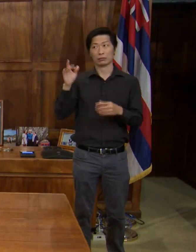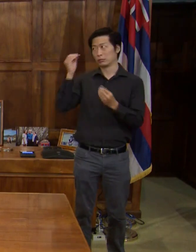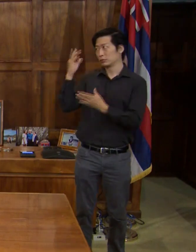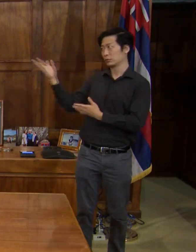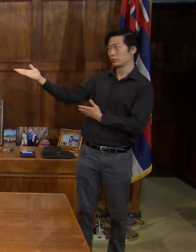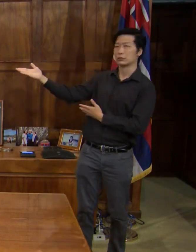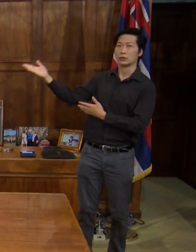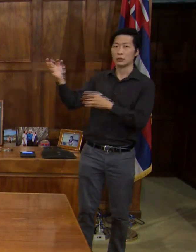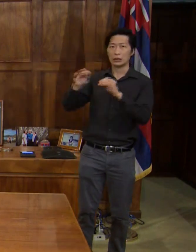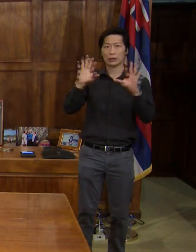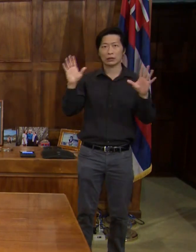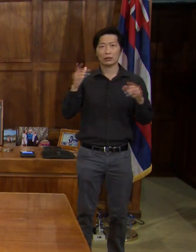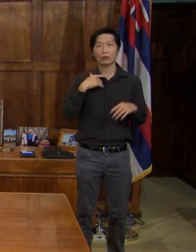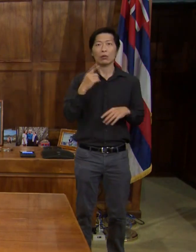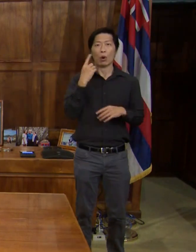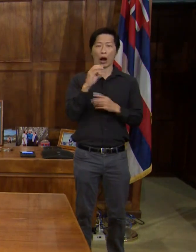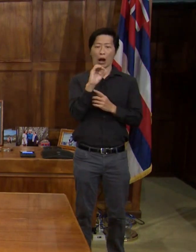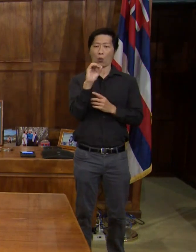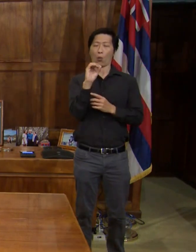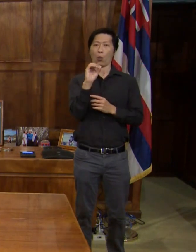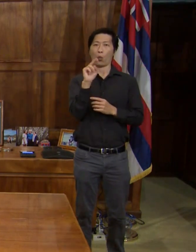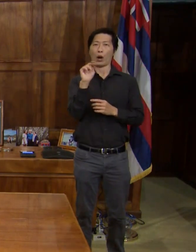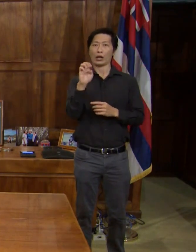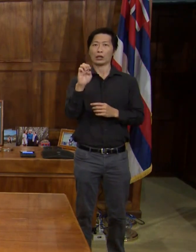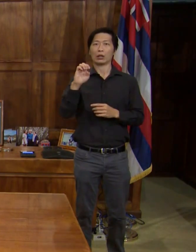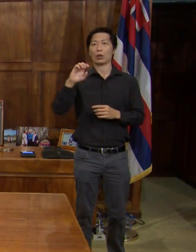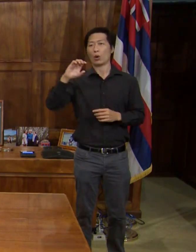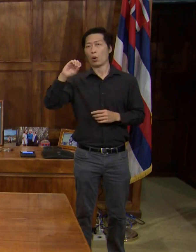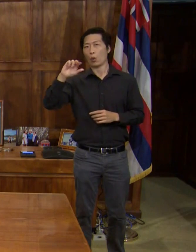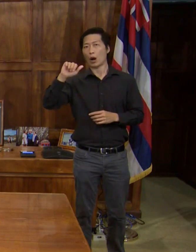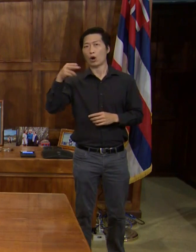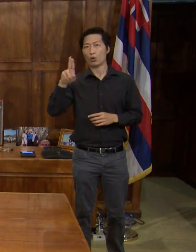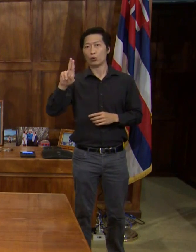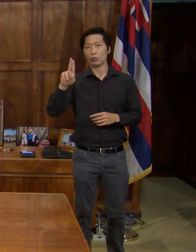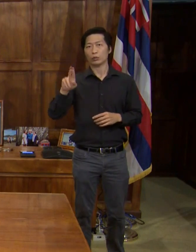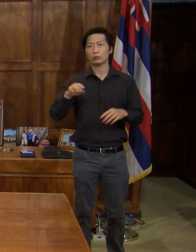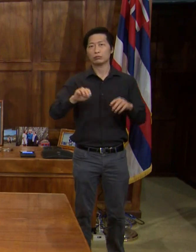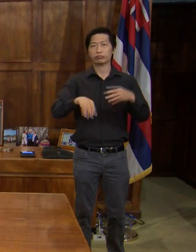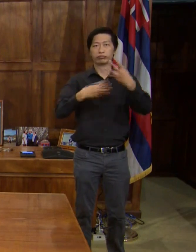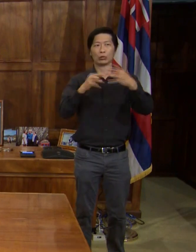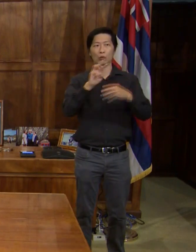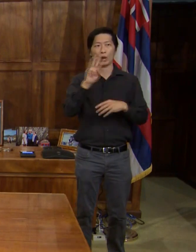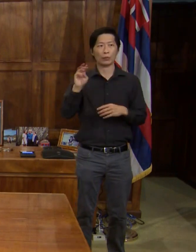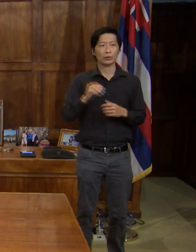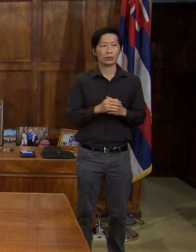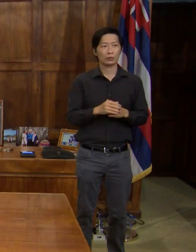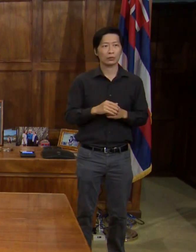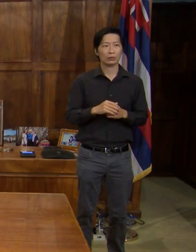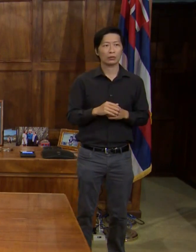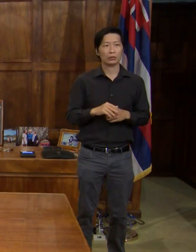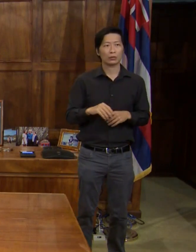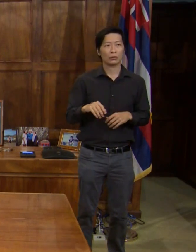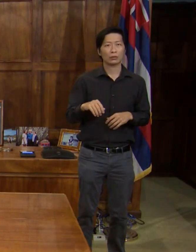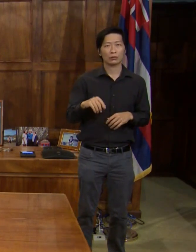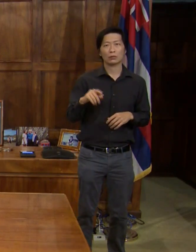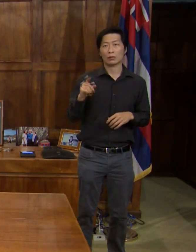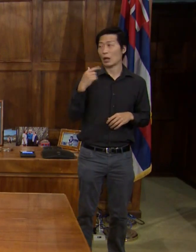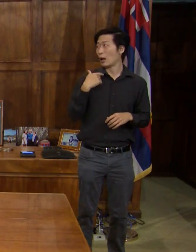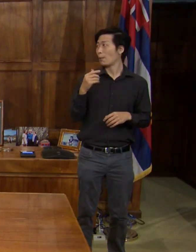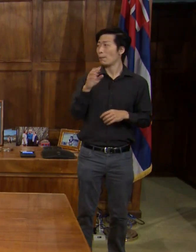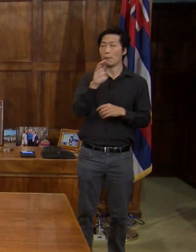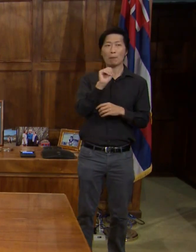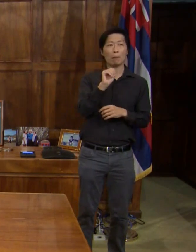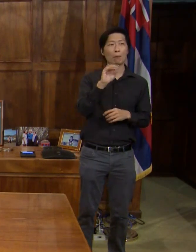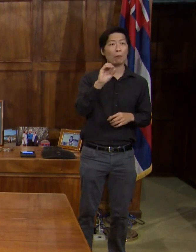right there for our One Oahu website. MocaFi has also added a new check balance option